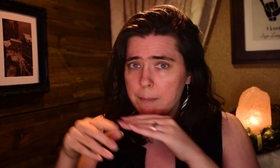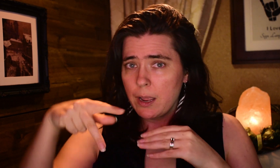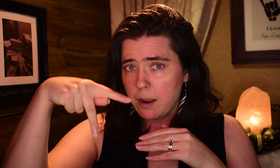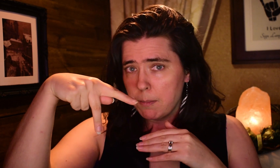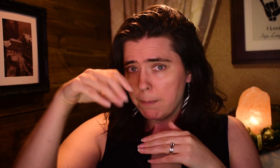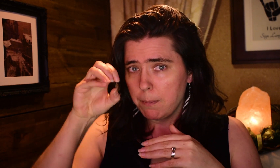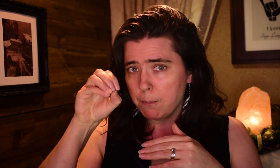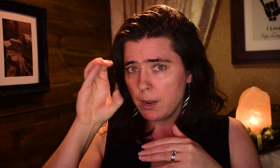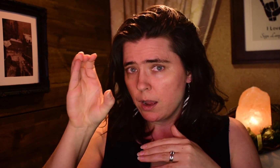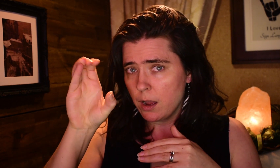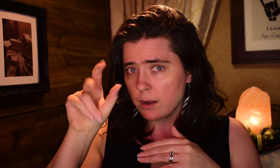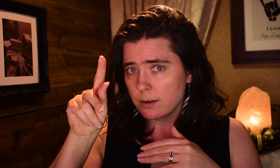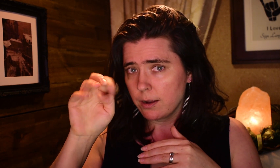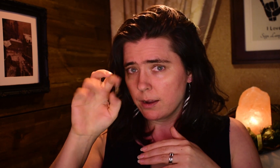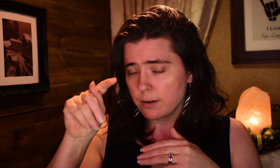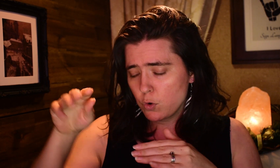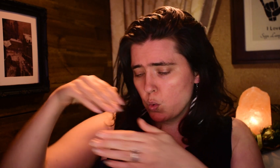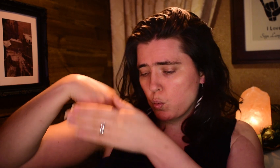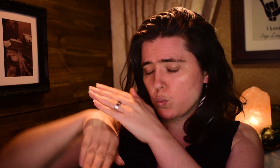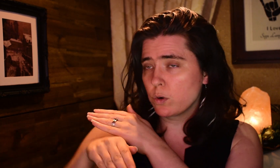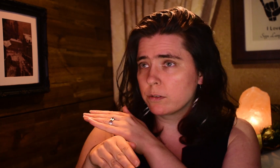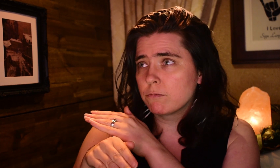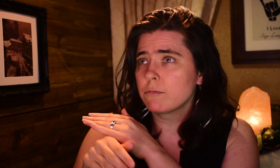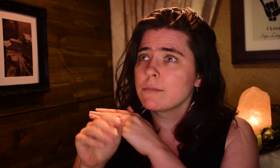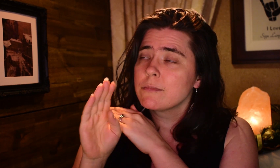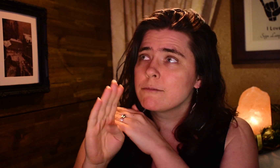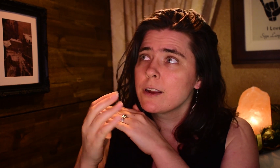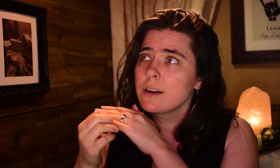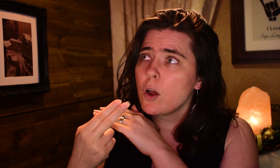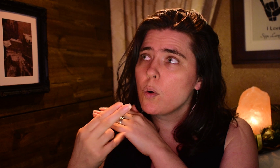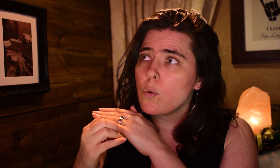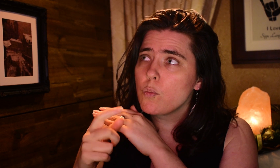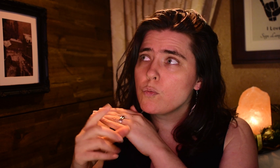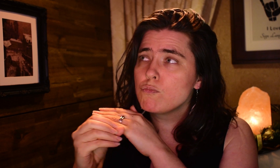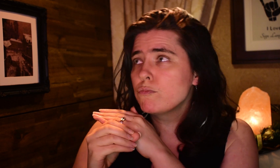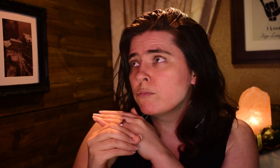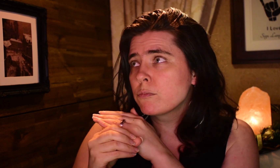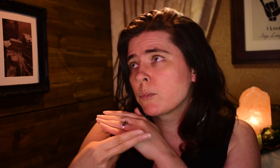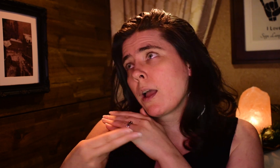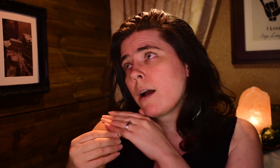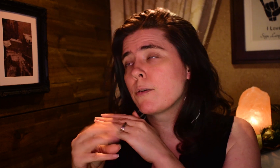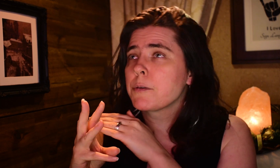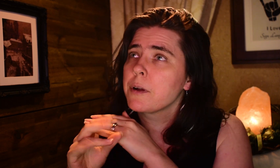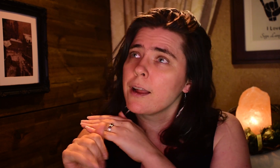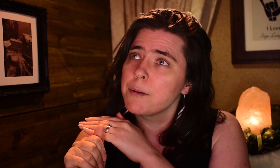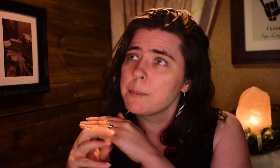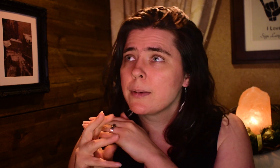into my pocket. And in my pocket, I'd be spelling to myself.